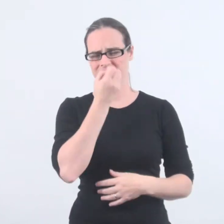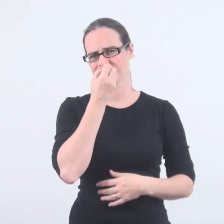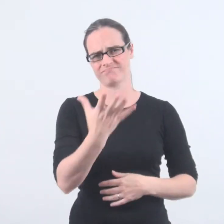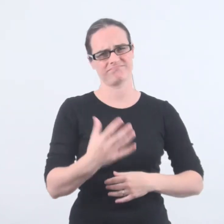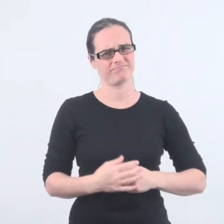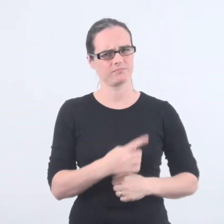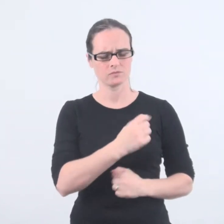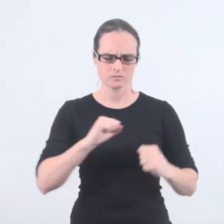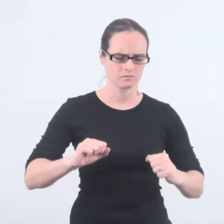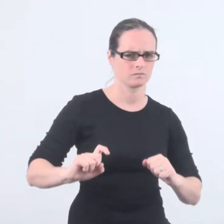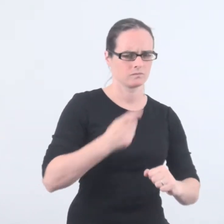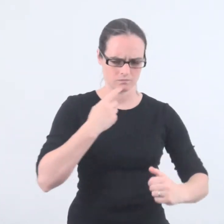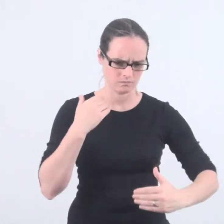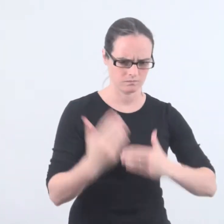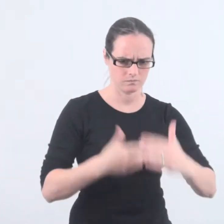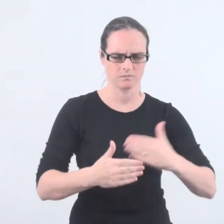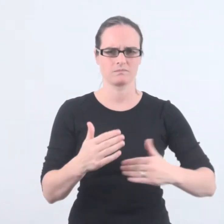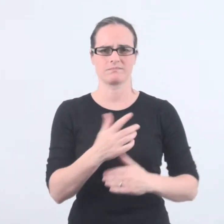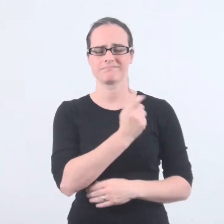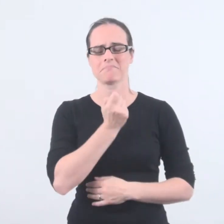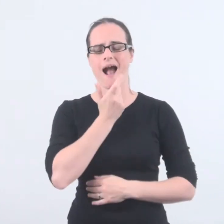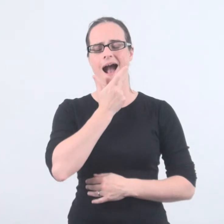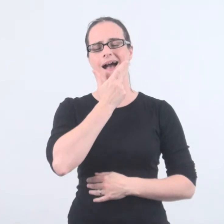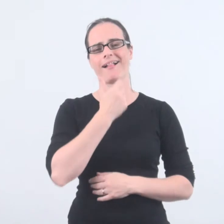He's so resilient, and he has a winning smile.